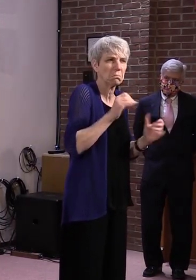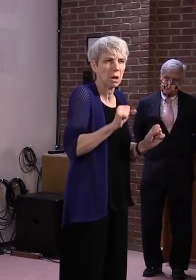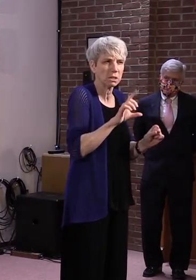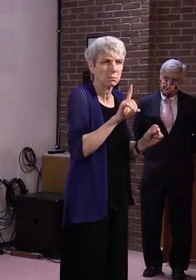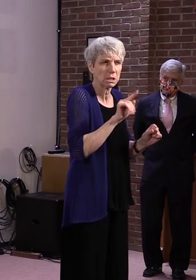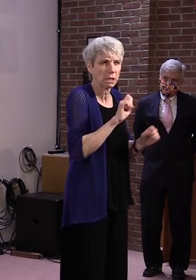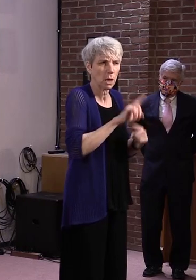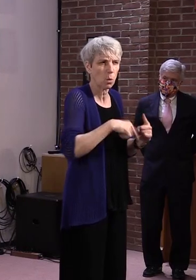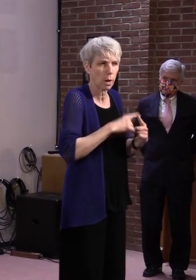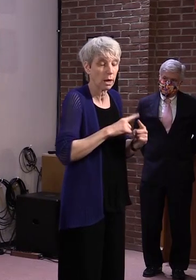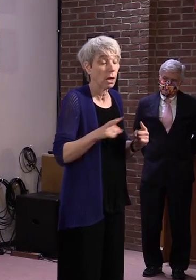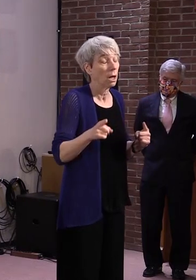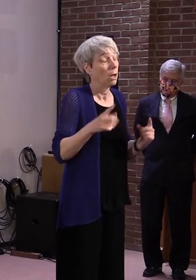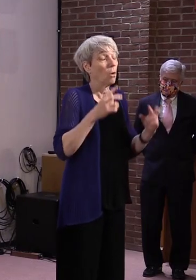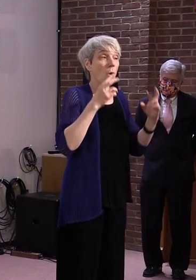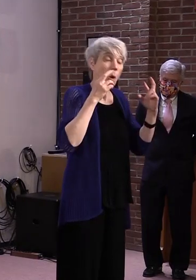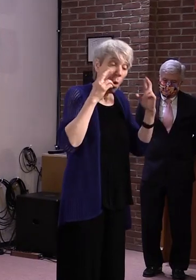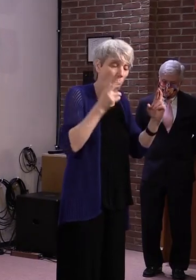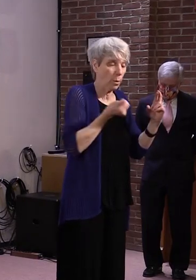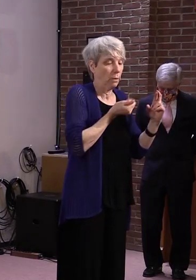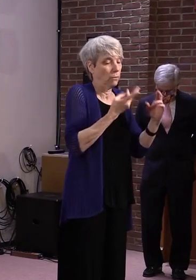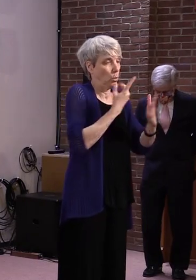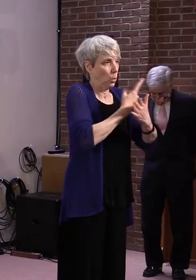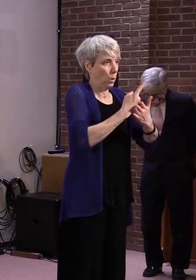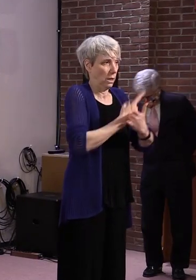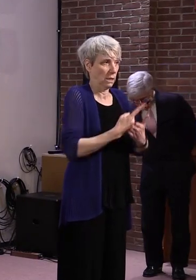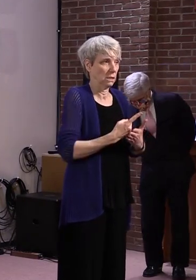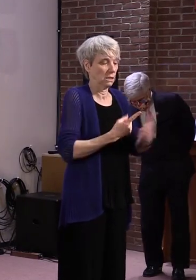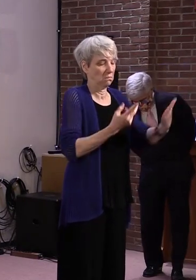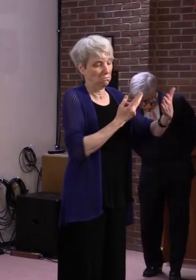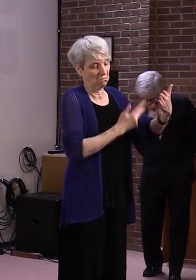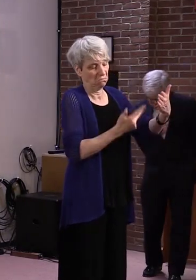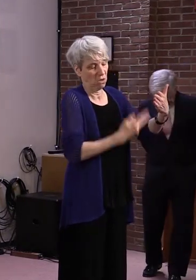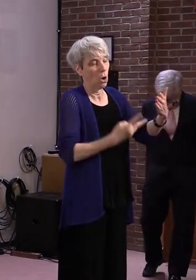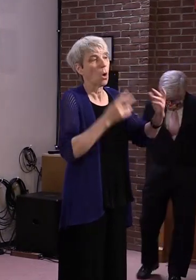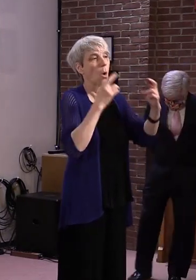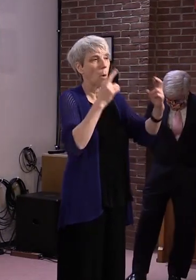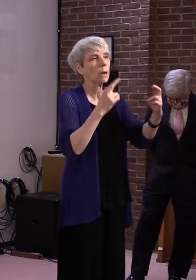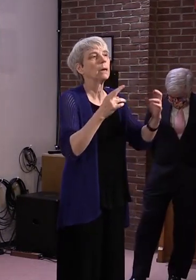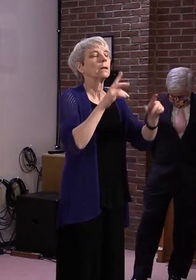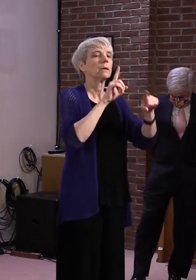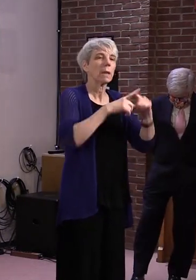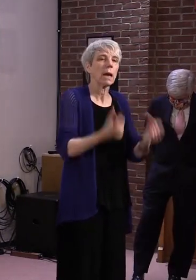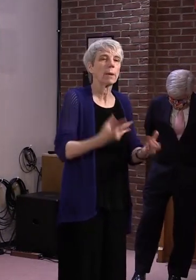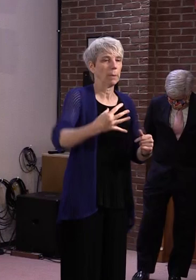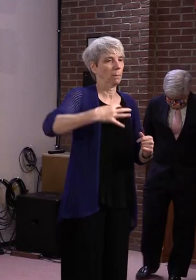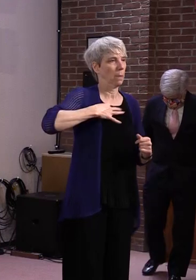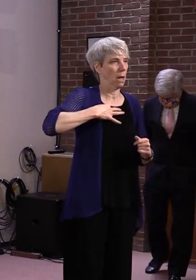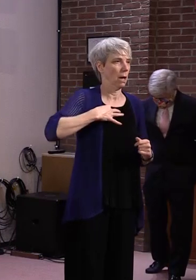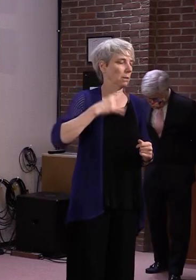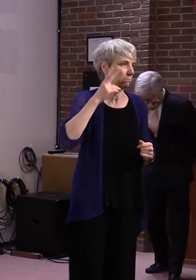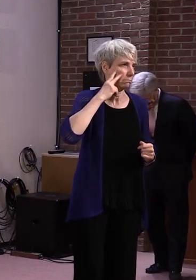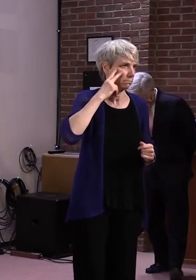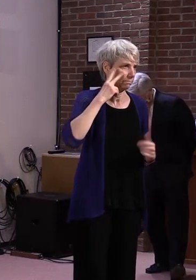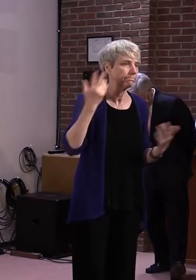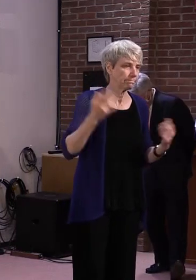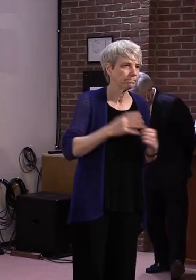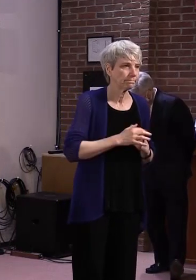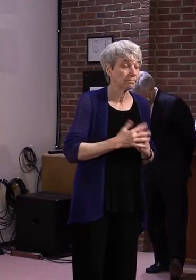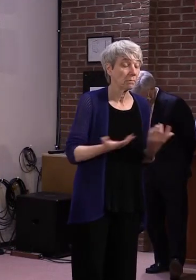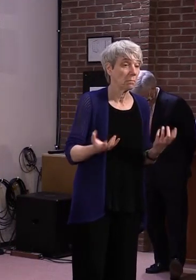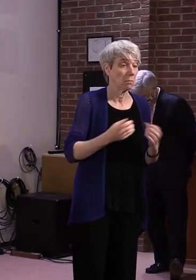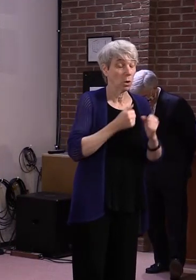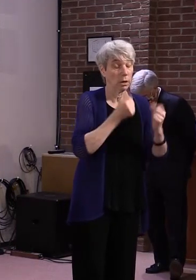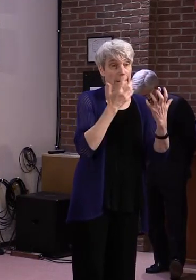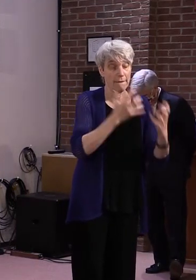we're hoping it'll be weeks and we'll see. It's going to be dependent on volume. So the greater the volume,